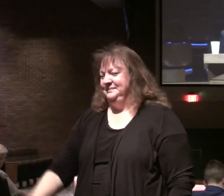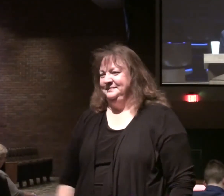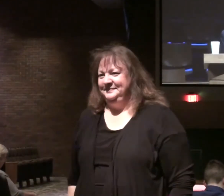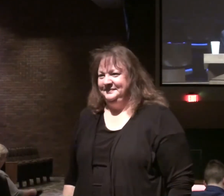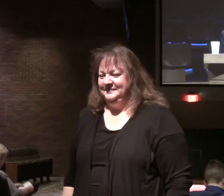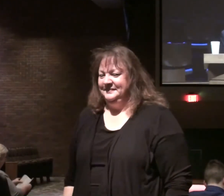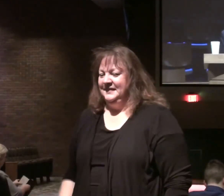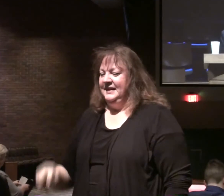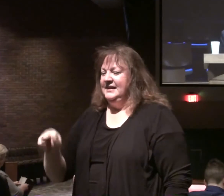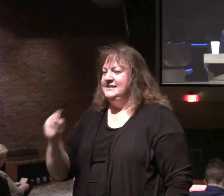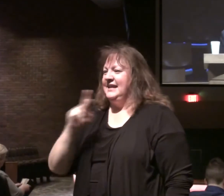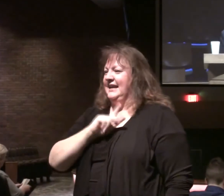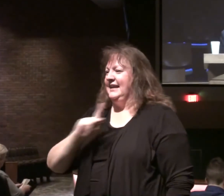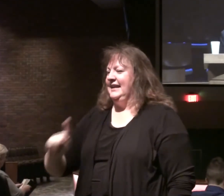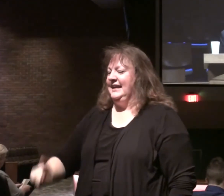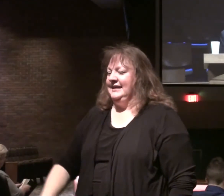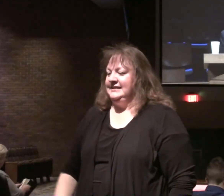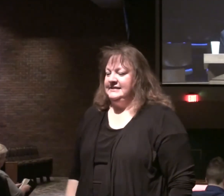Second Kings.